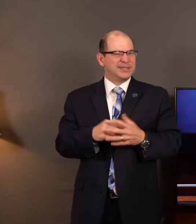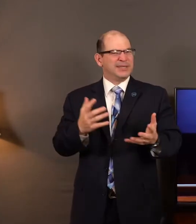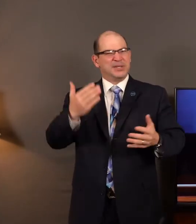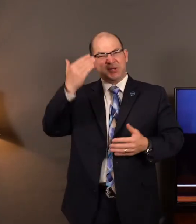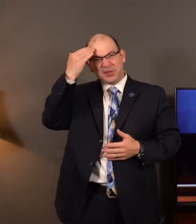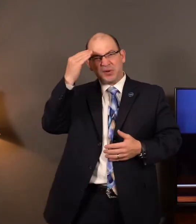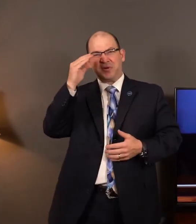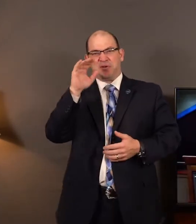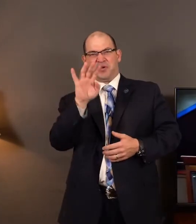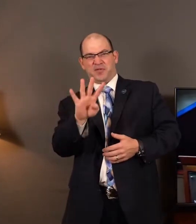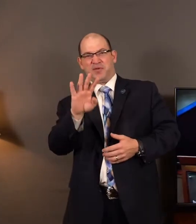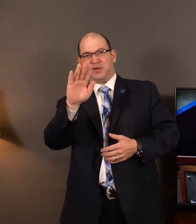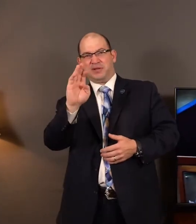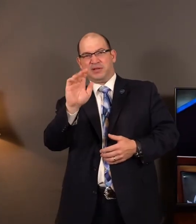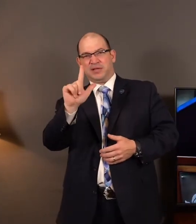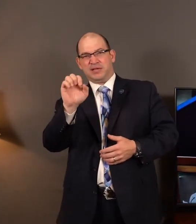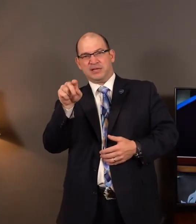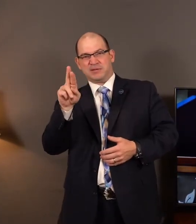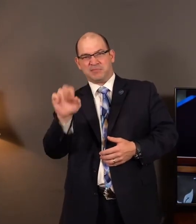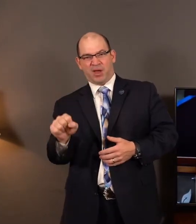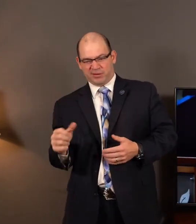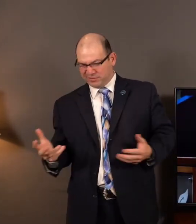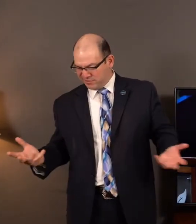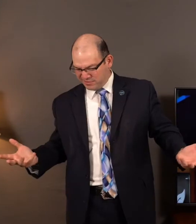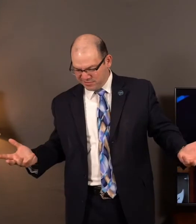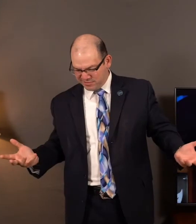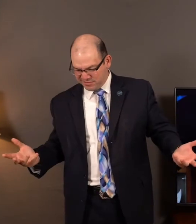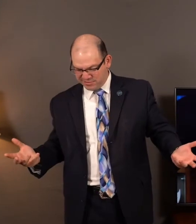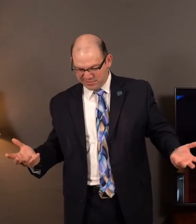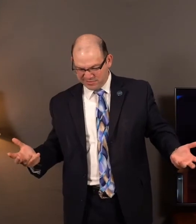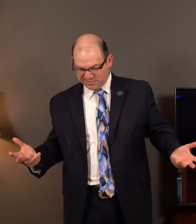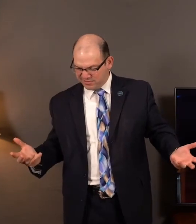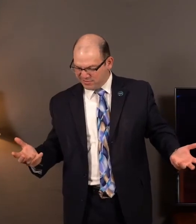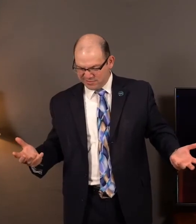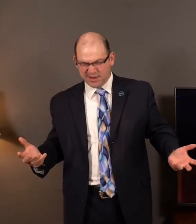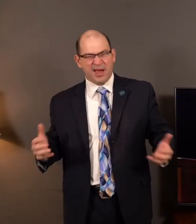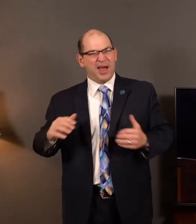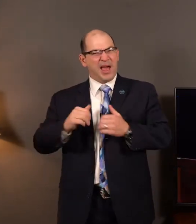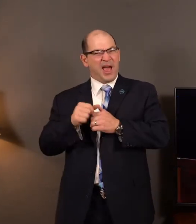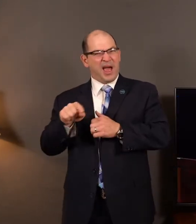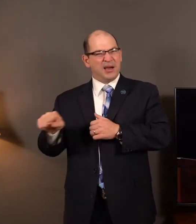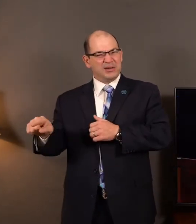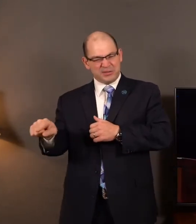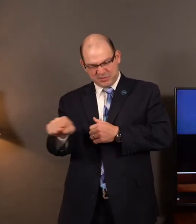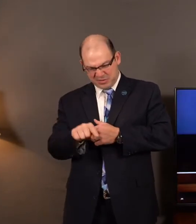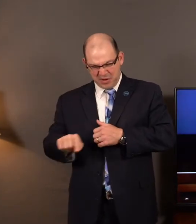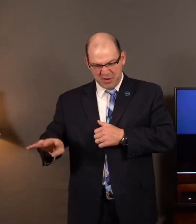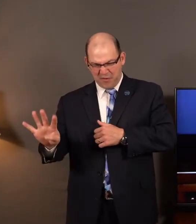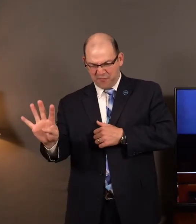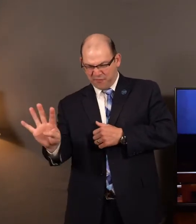to do anything about this situation. A city under siege. People dying of starvation.